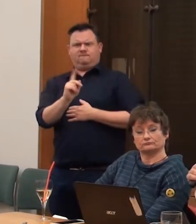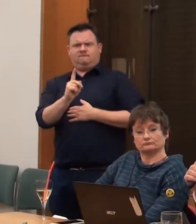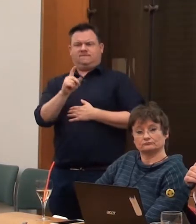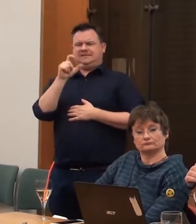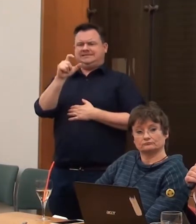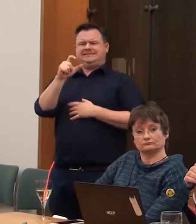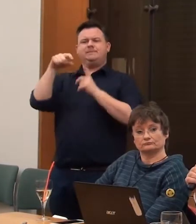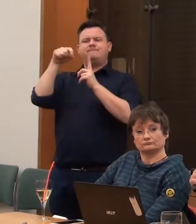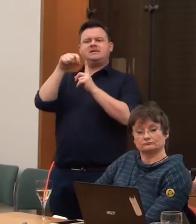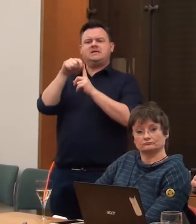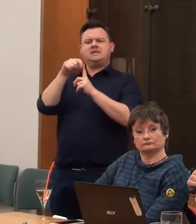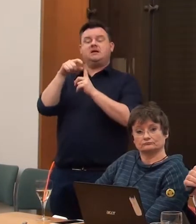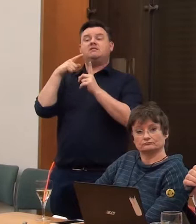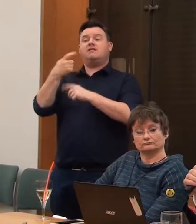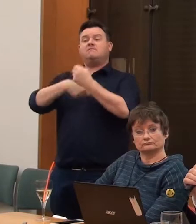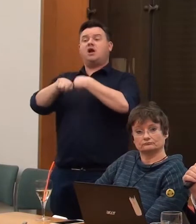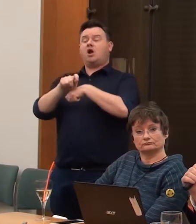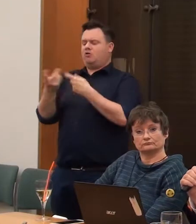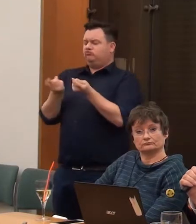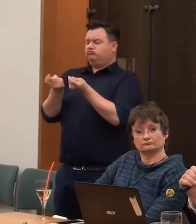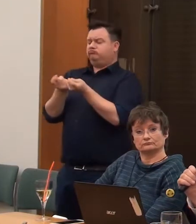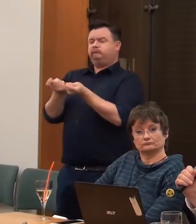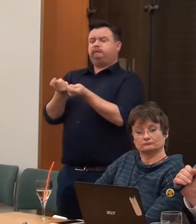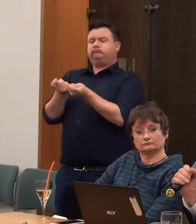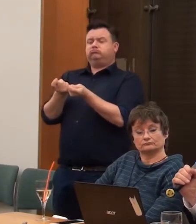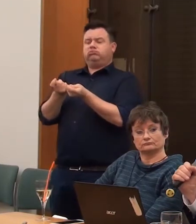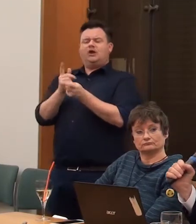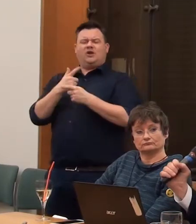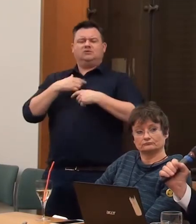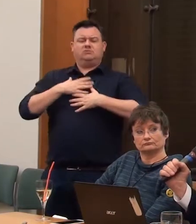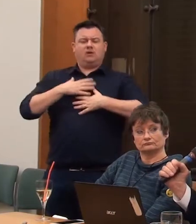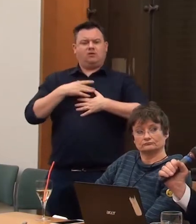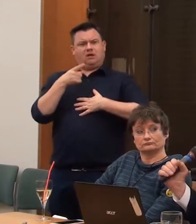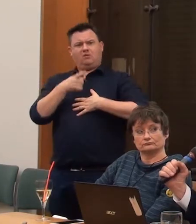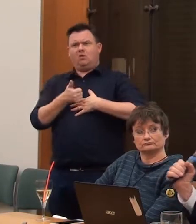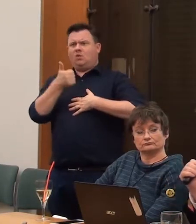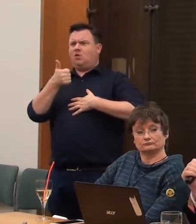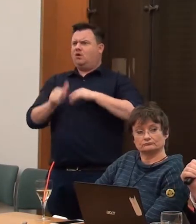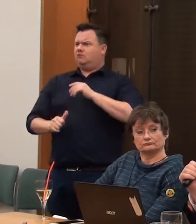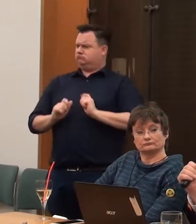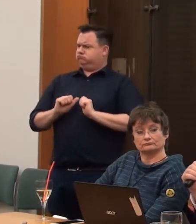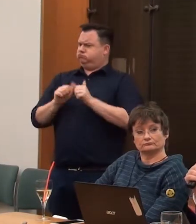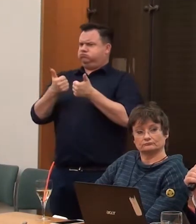Praetorian guard put him on the throne, and surprisingly, not to us, he turned out to be quite a good emperor.